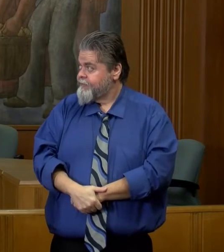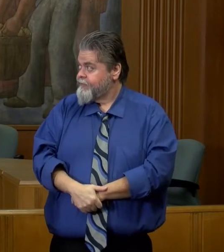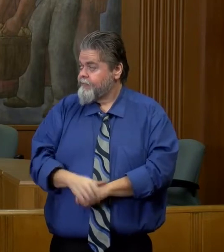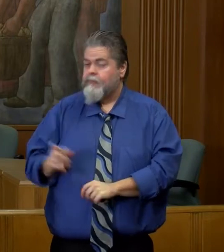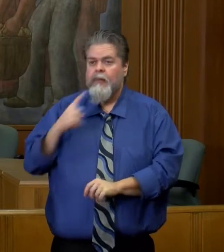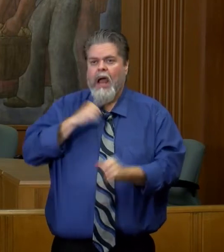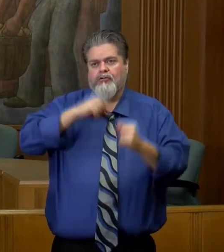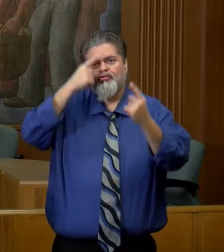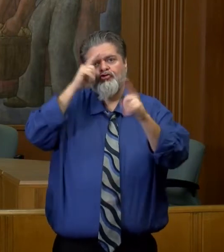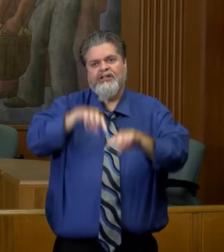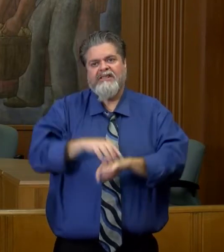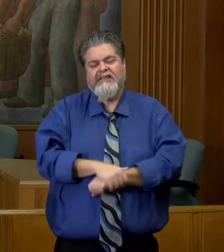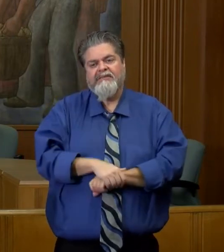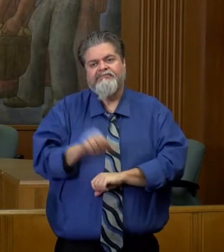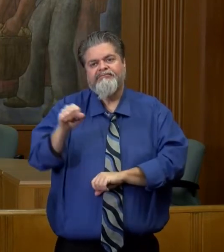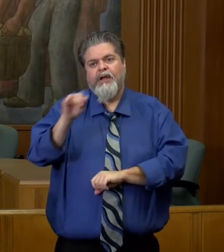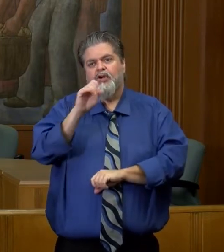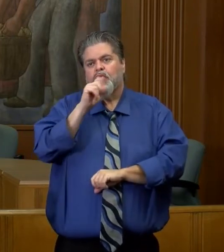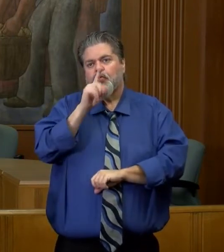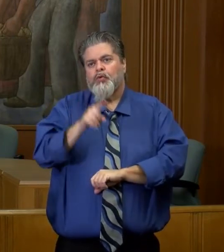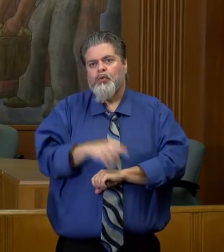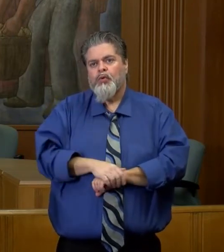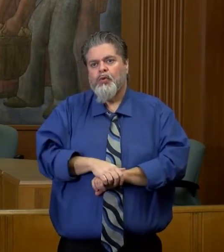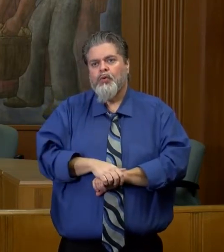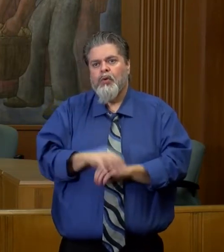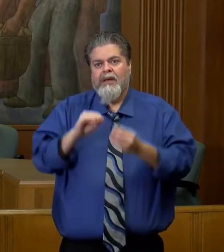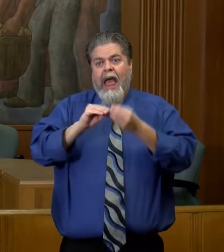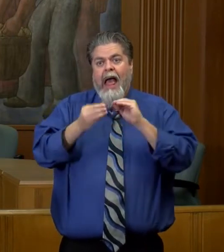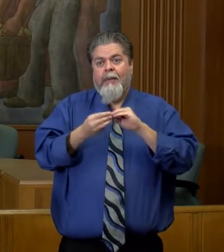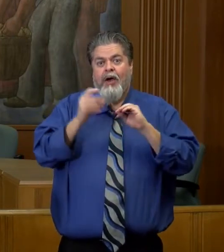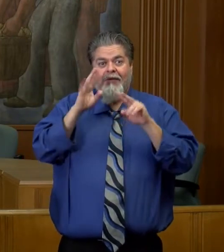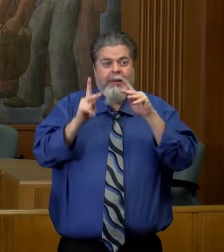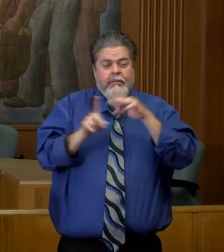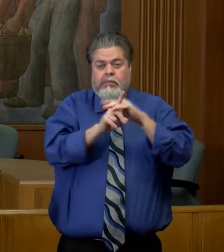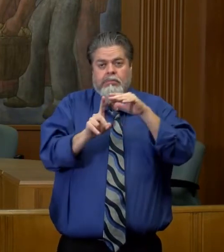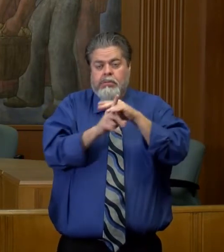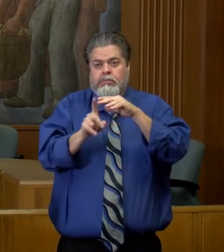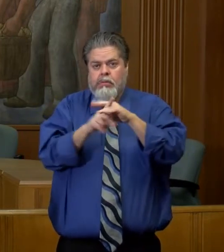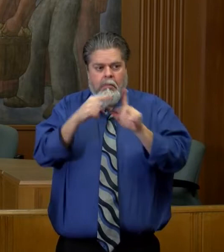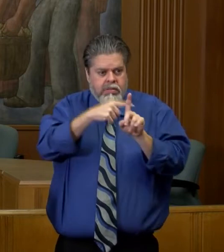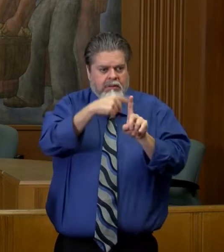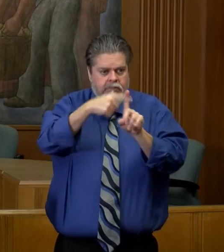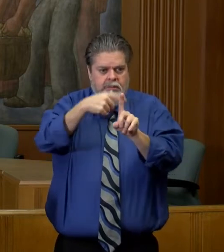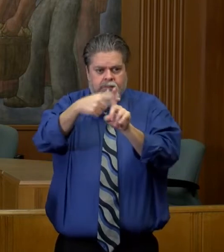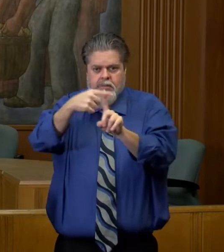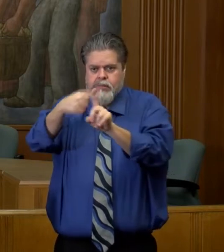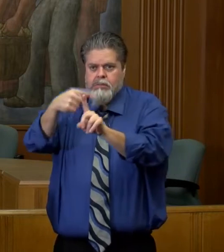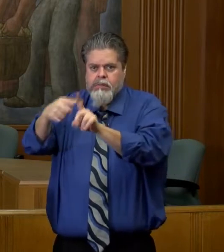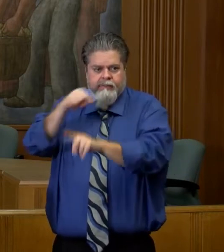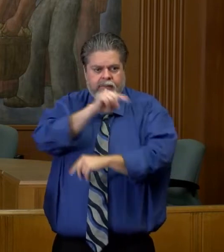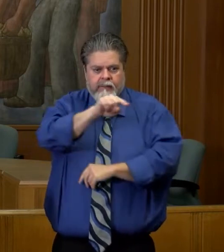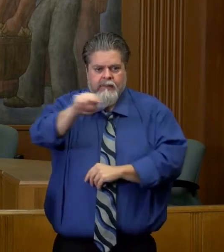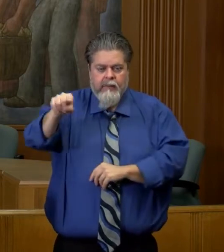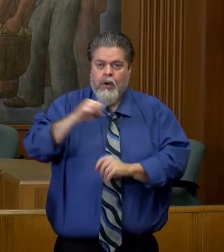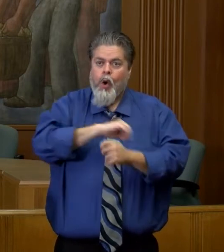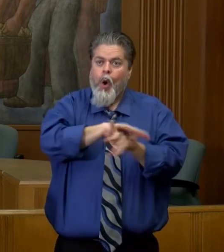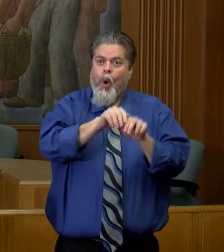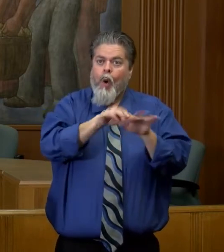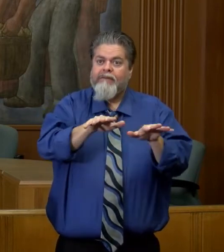Yeah, agree that we've recognized that, you know, just the pure number of cases that are turning positive right now are really becoming